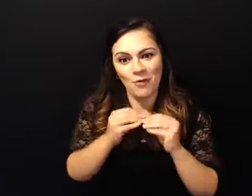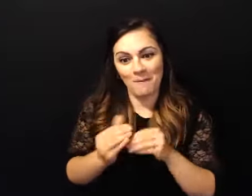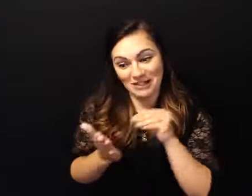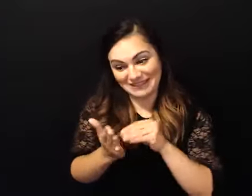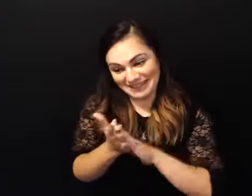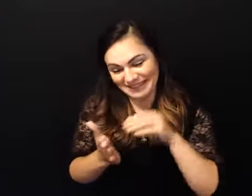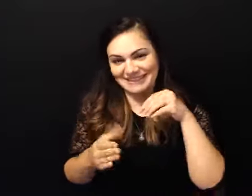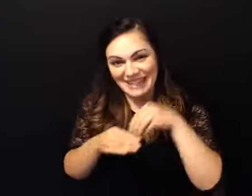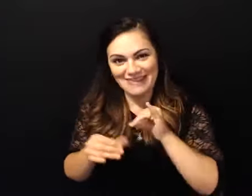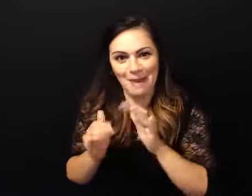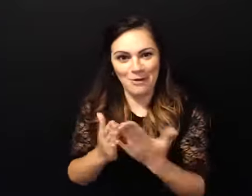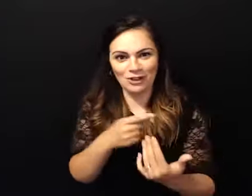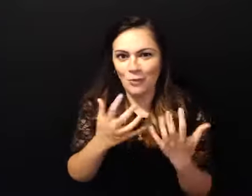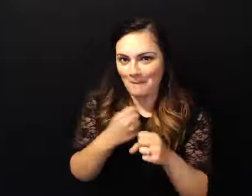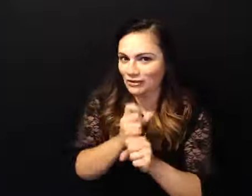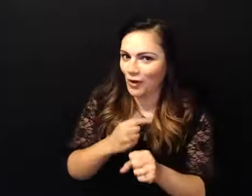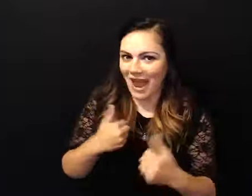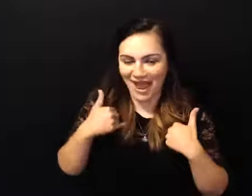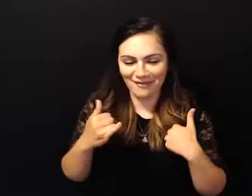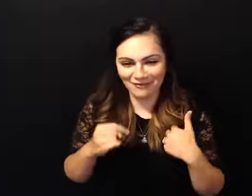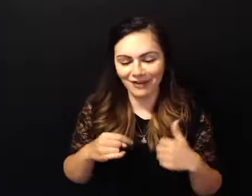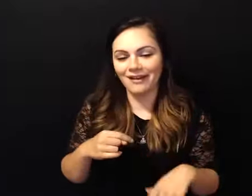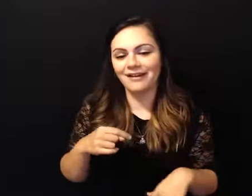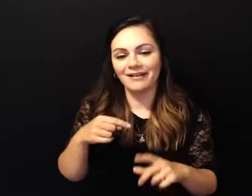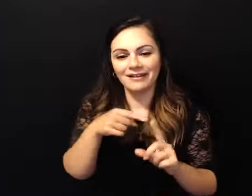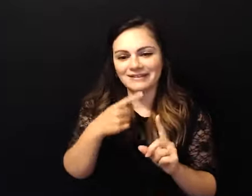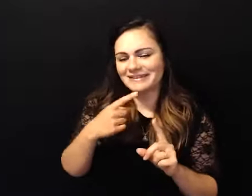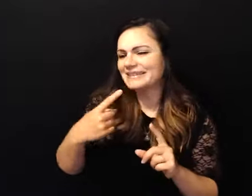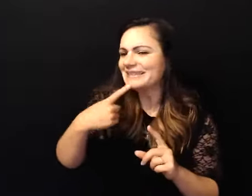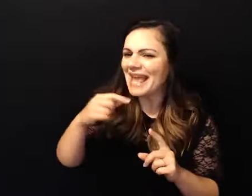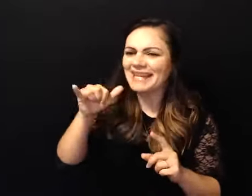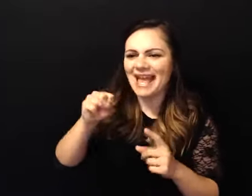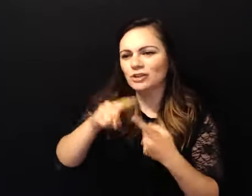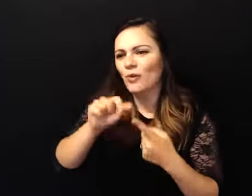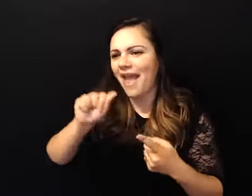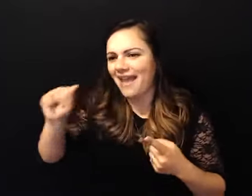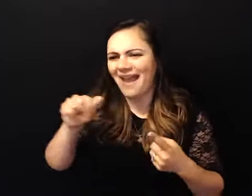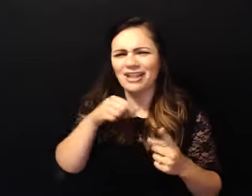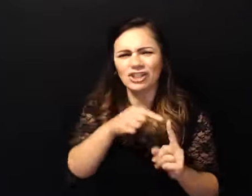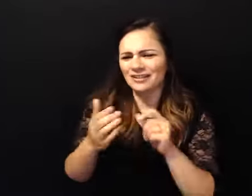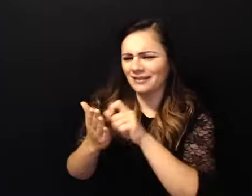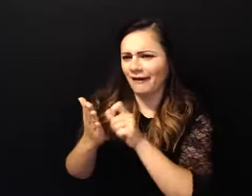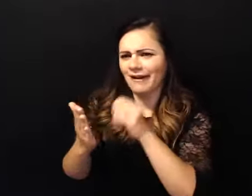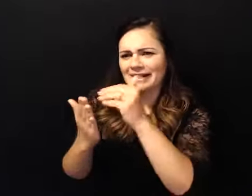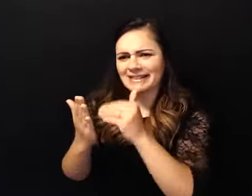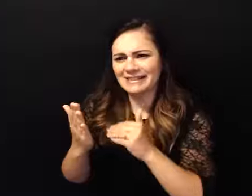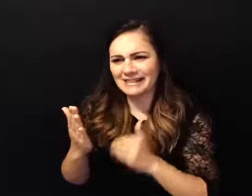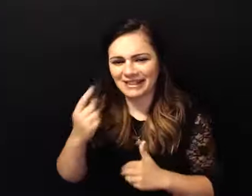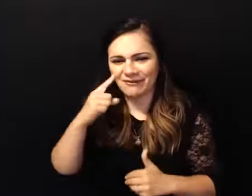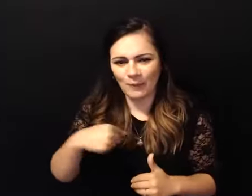work the steps and go to meetings say yes to aa i mean she's just got all the same stuff in here today that is still true you